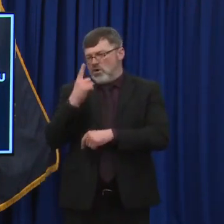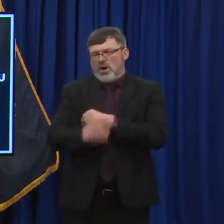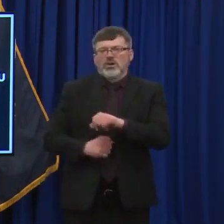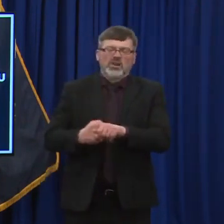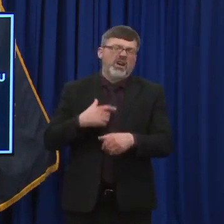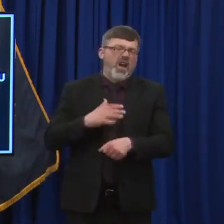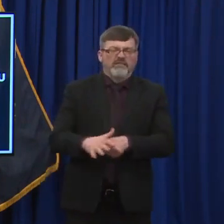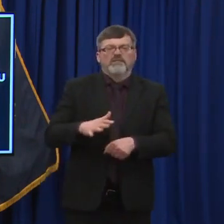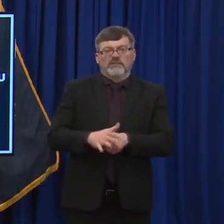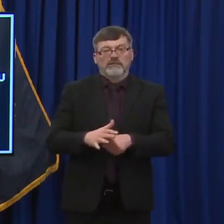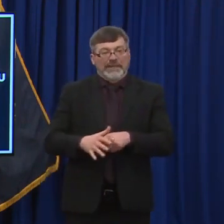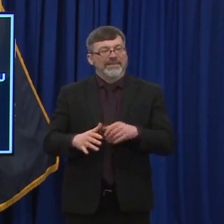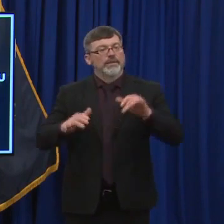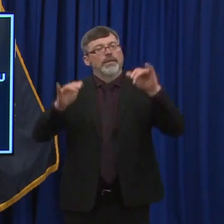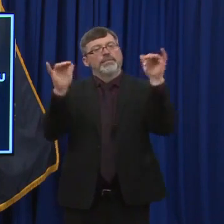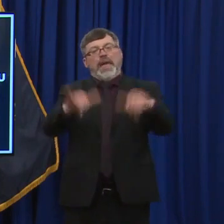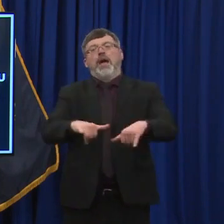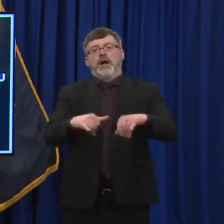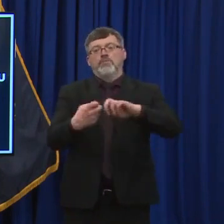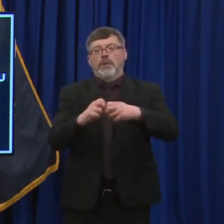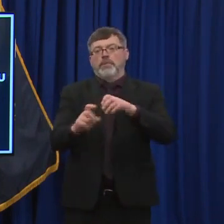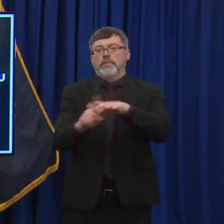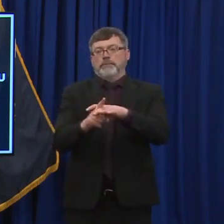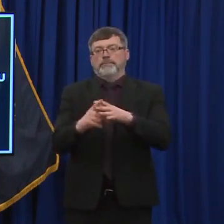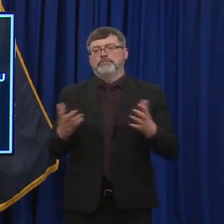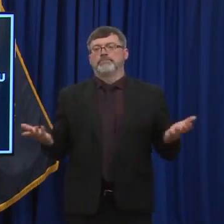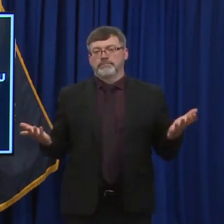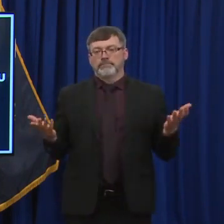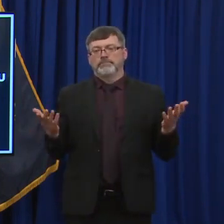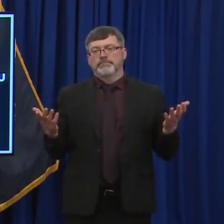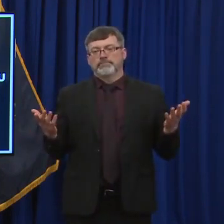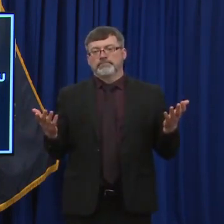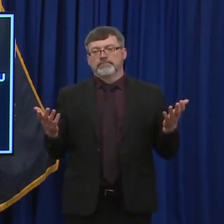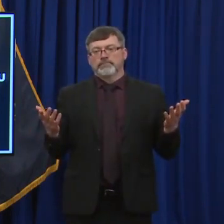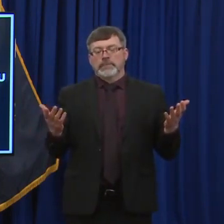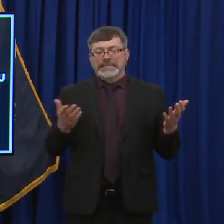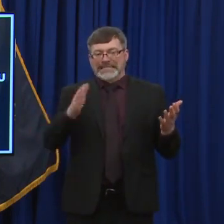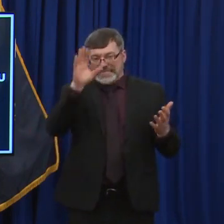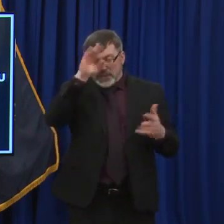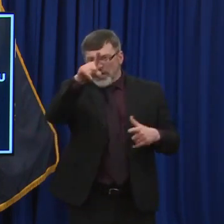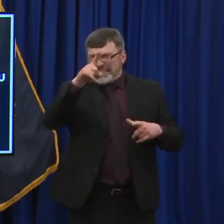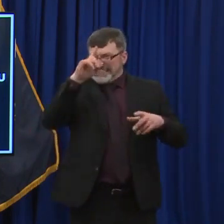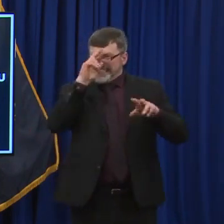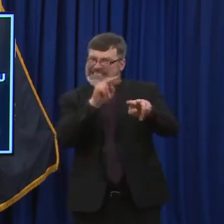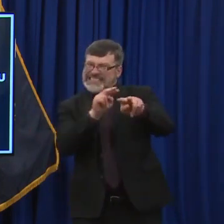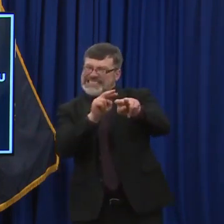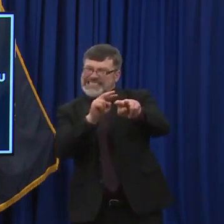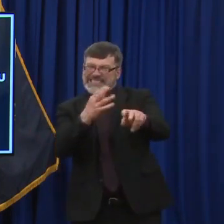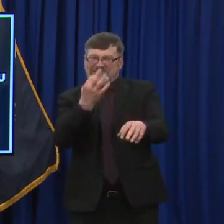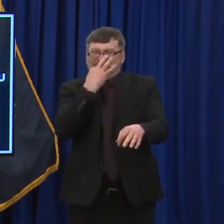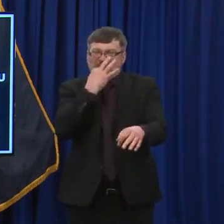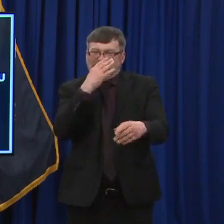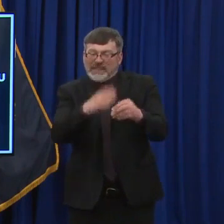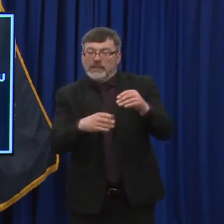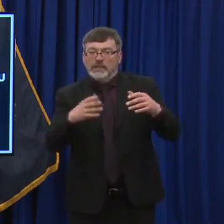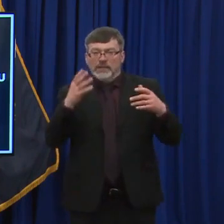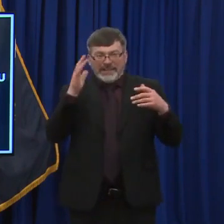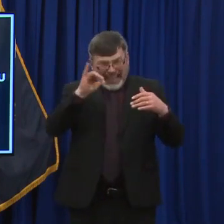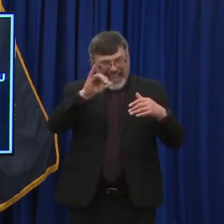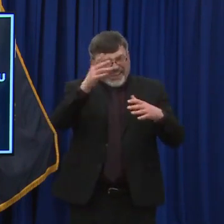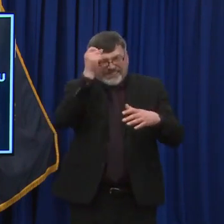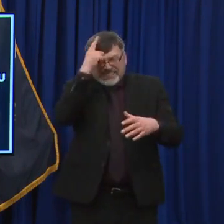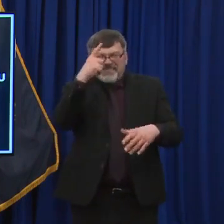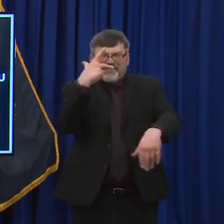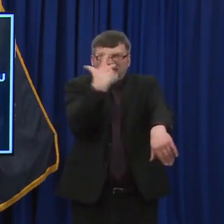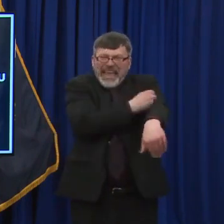say that there is hope or light at the end of the tunnel, so to speak. That's with the rollout of the of the vaccine. But we're going to be vaccinating people over,